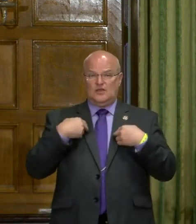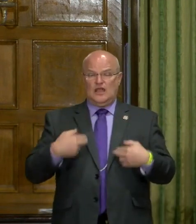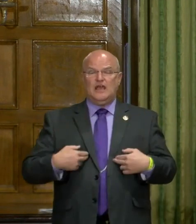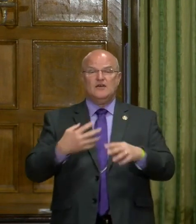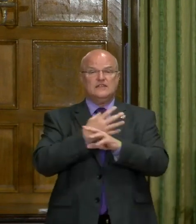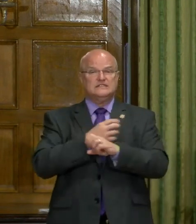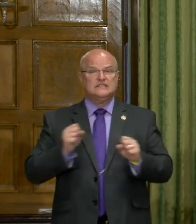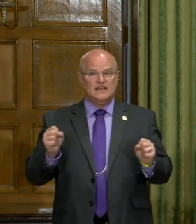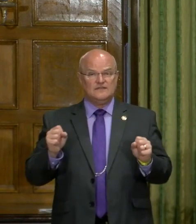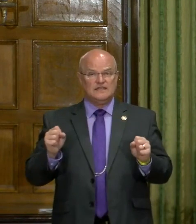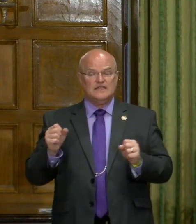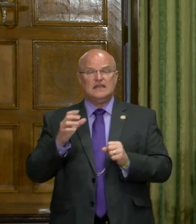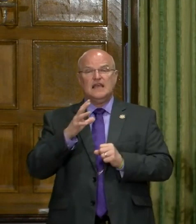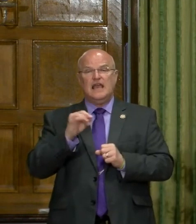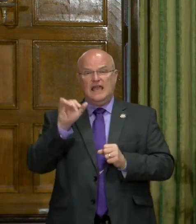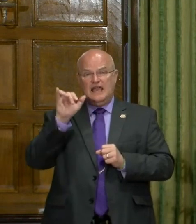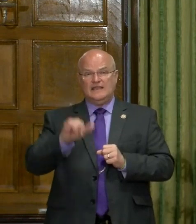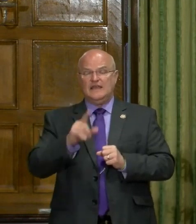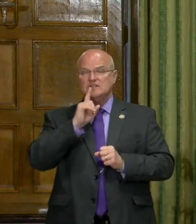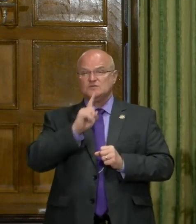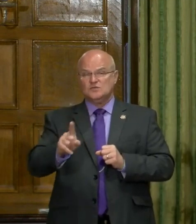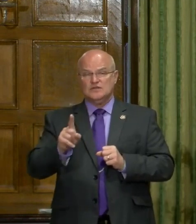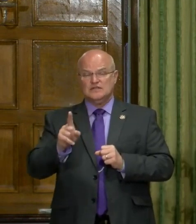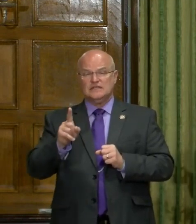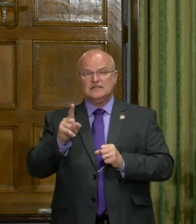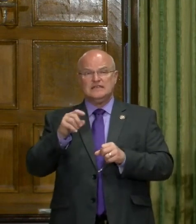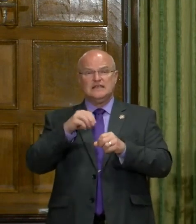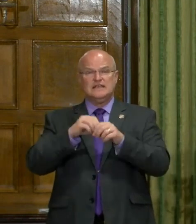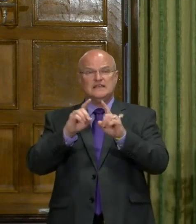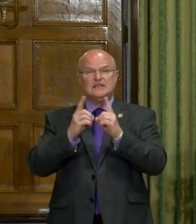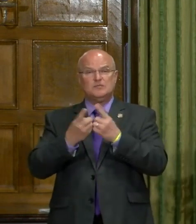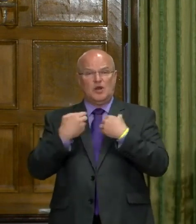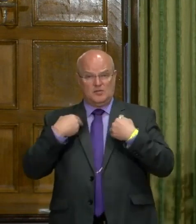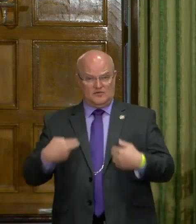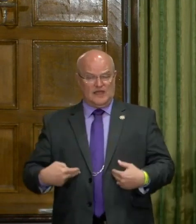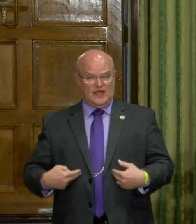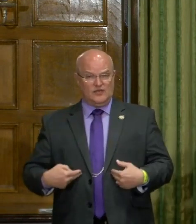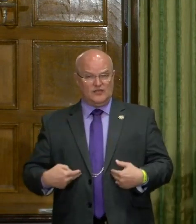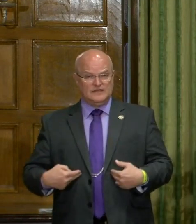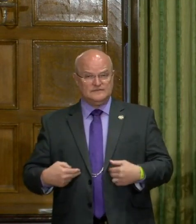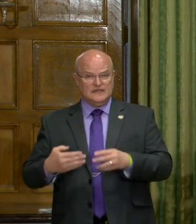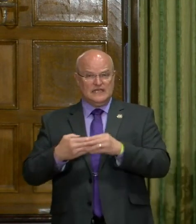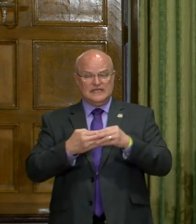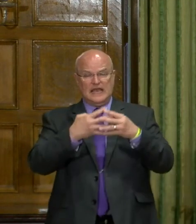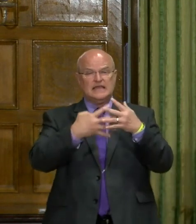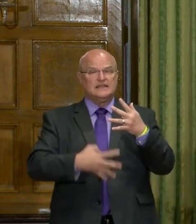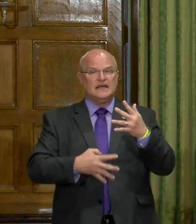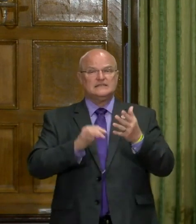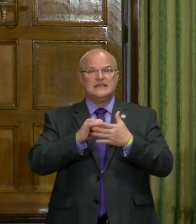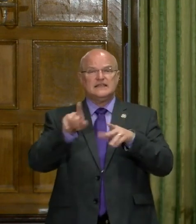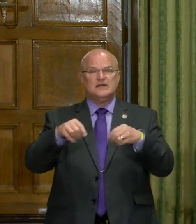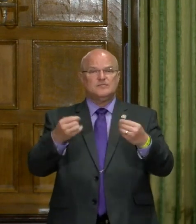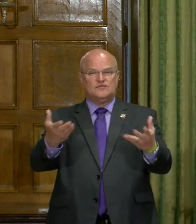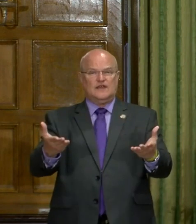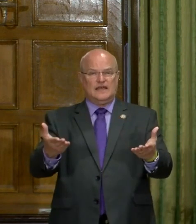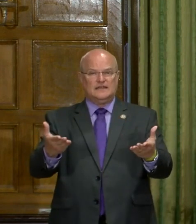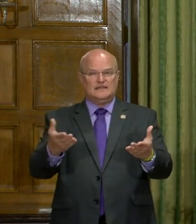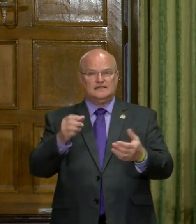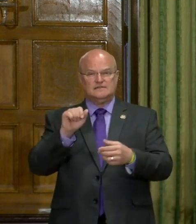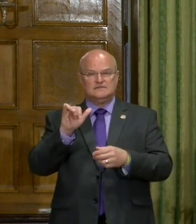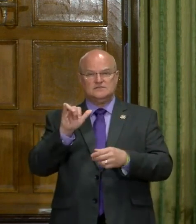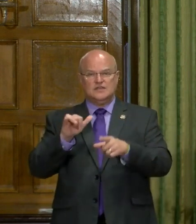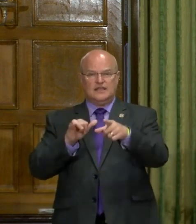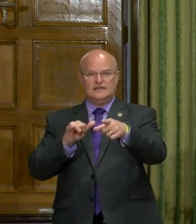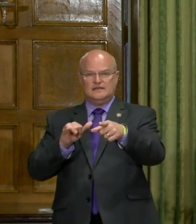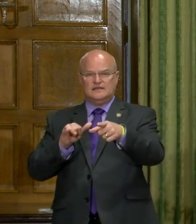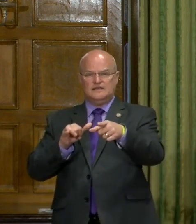their health and safety. And, uh, that's really falls in the Department of Health, uh, guidelines and that they provide. Jay.